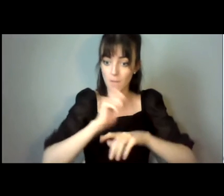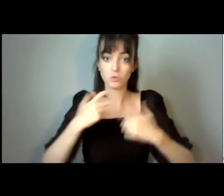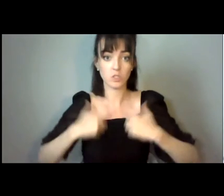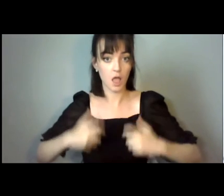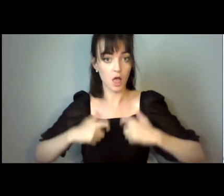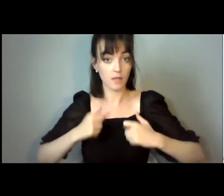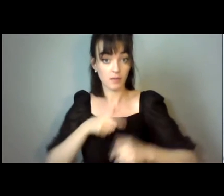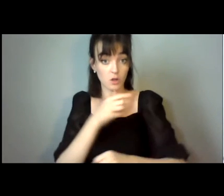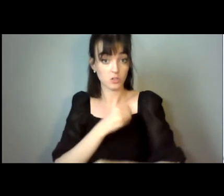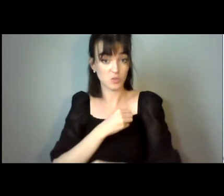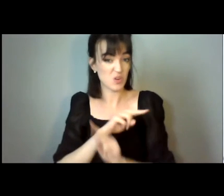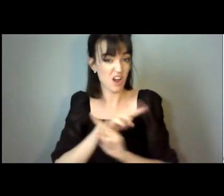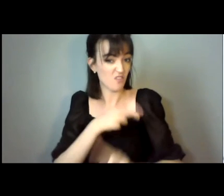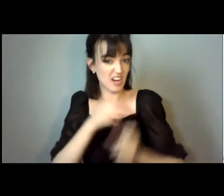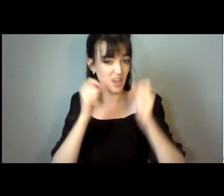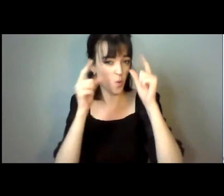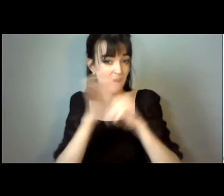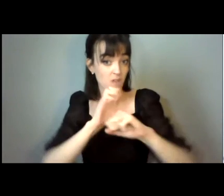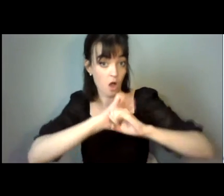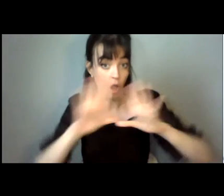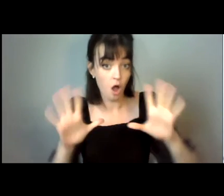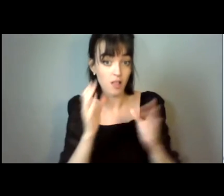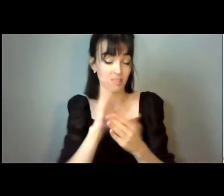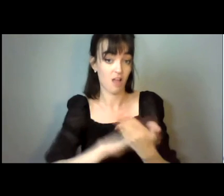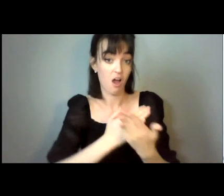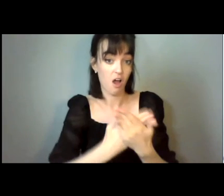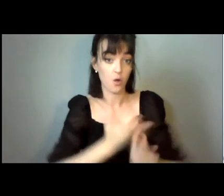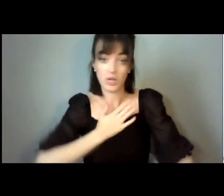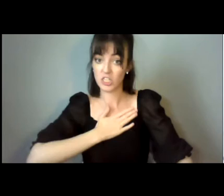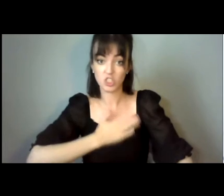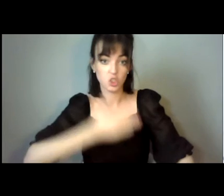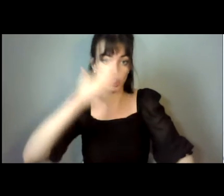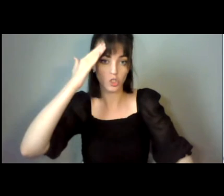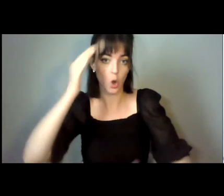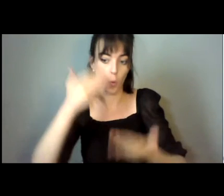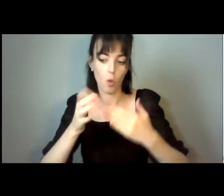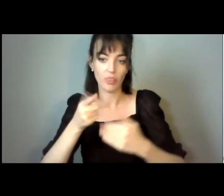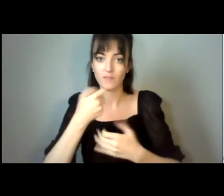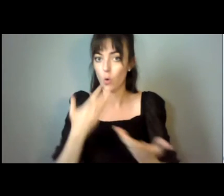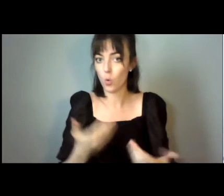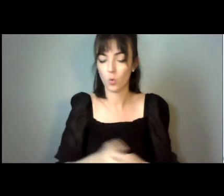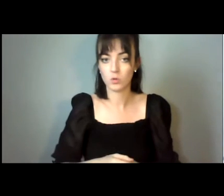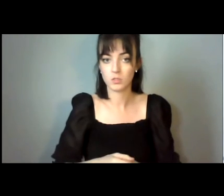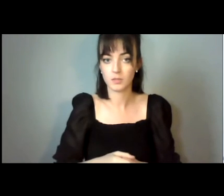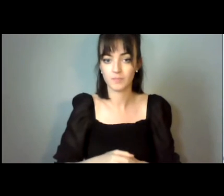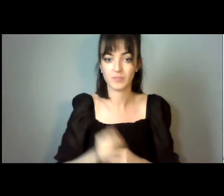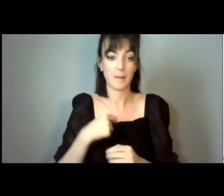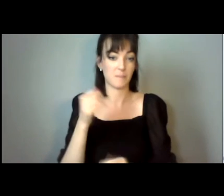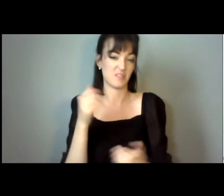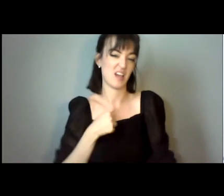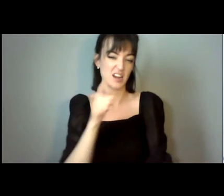necessarily aware of the laws that are currently on the books. They just know what they have been told, what I call institutional knowledge.